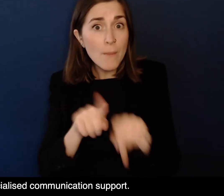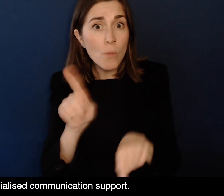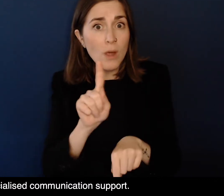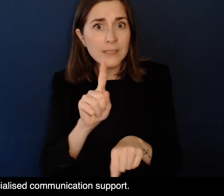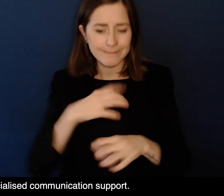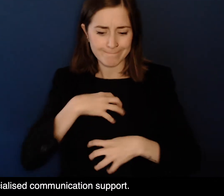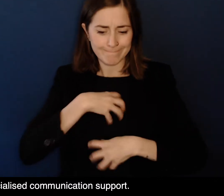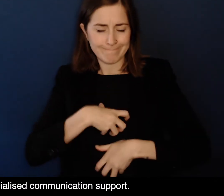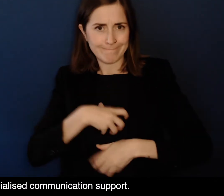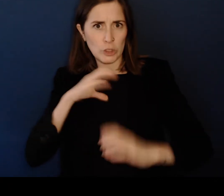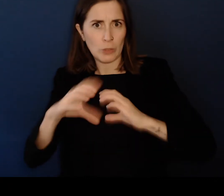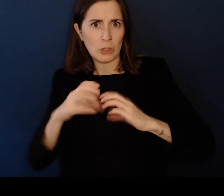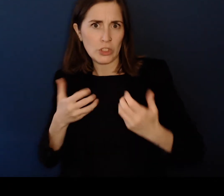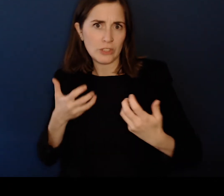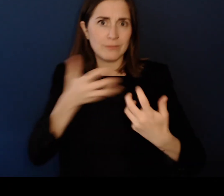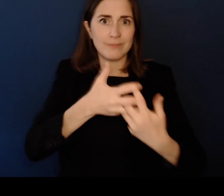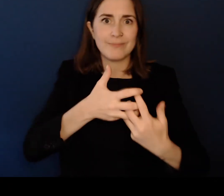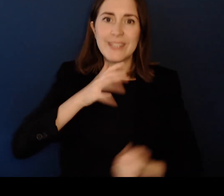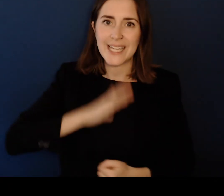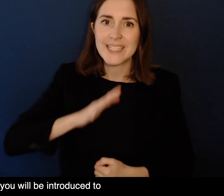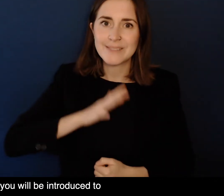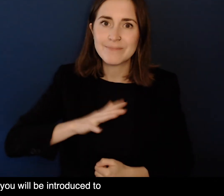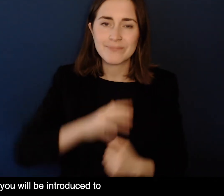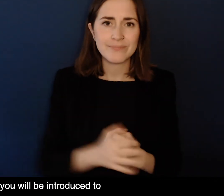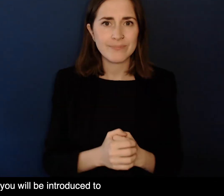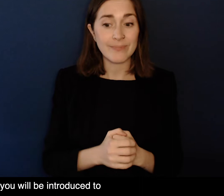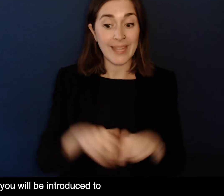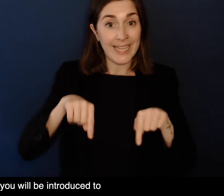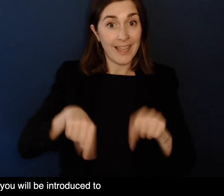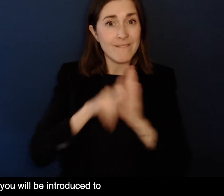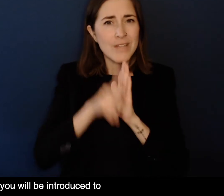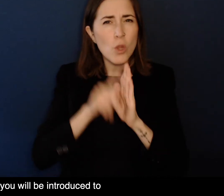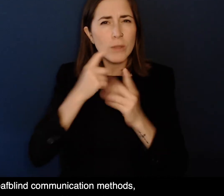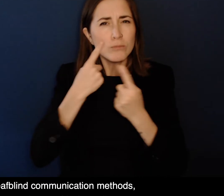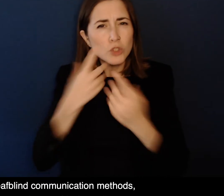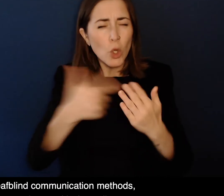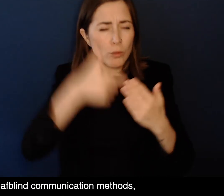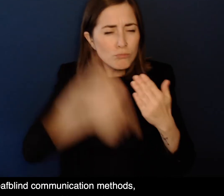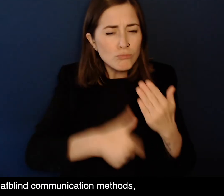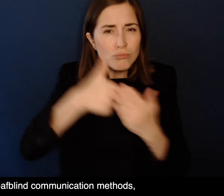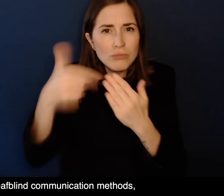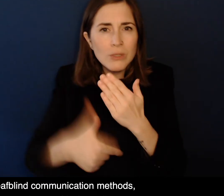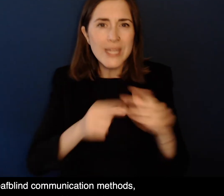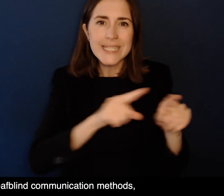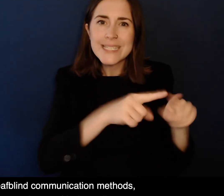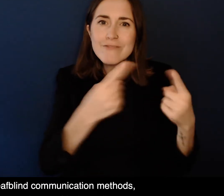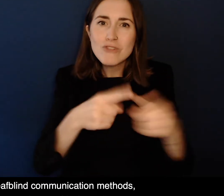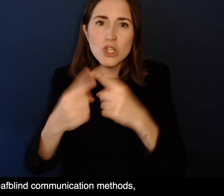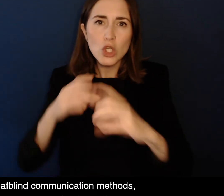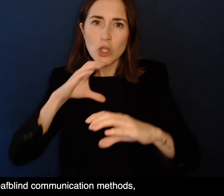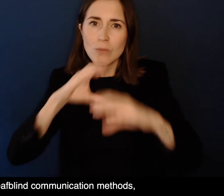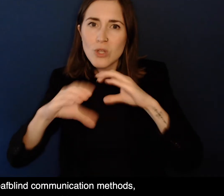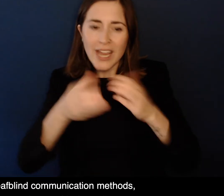specialised communication support. In this video, you will be introduced to the most common Deaf-Blind communication